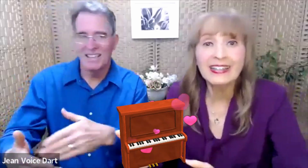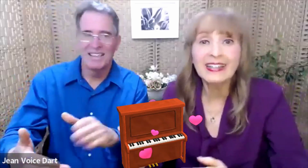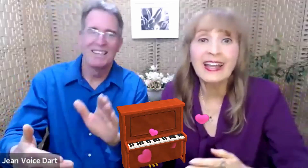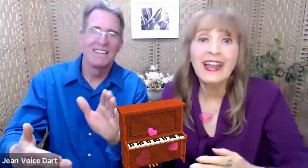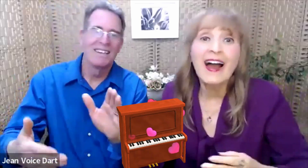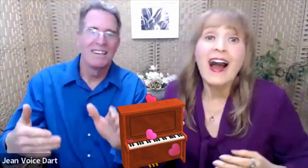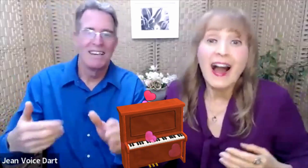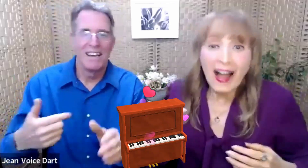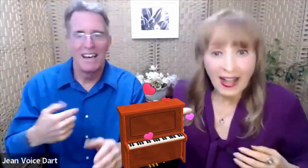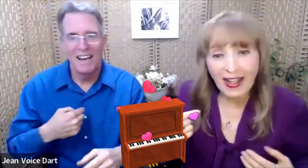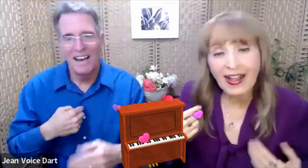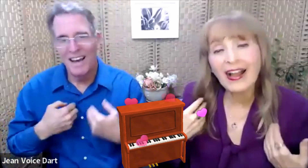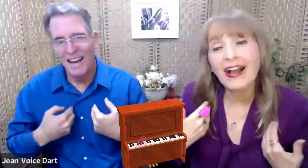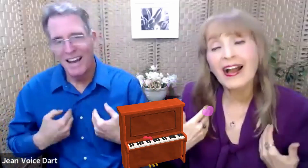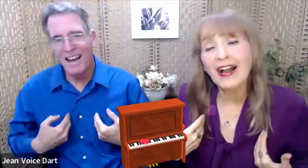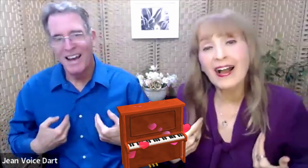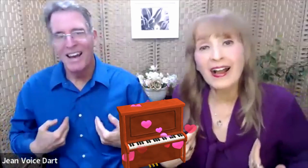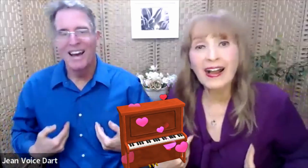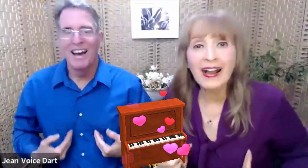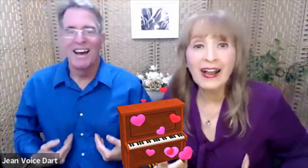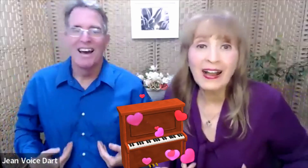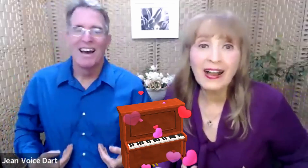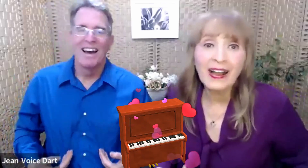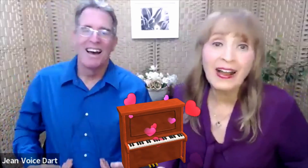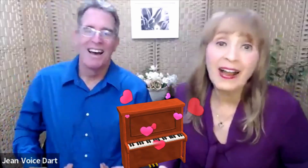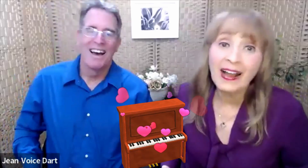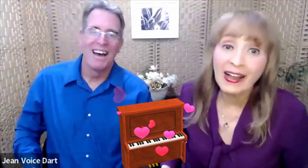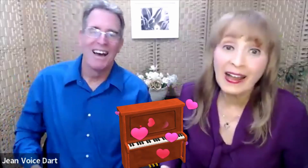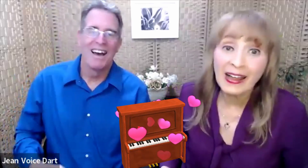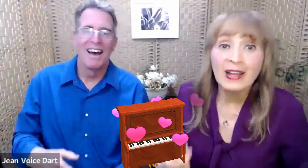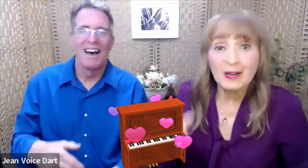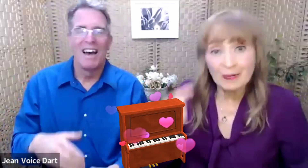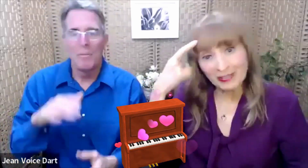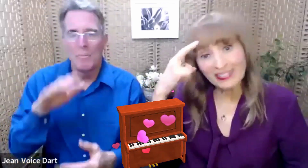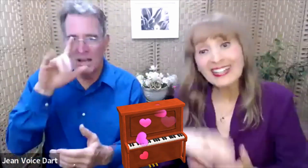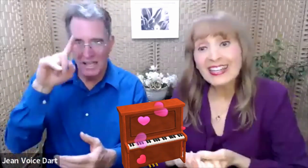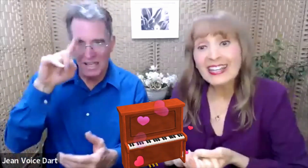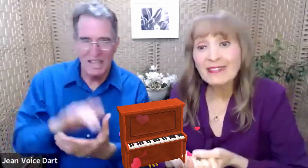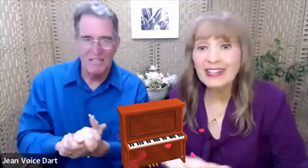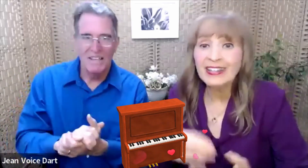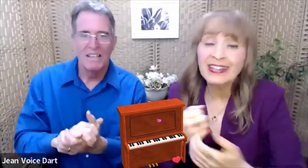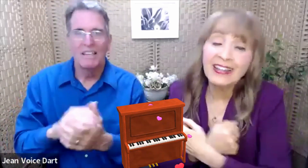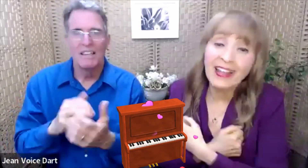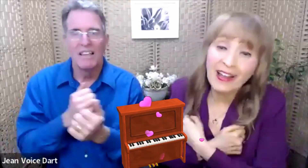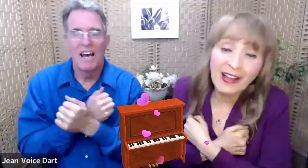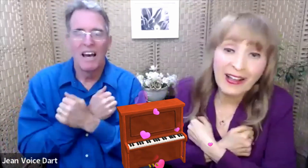I believe in love.